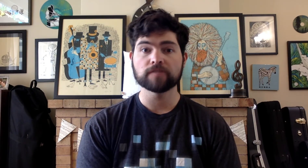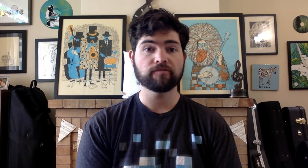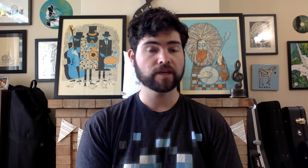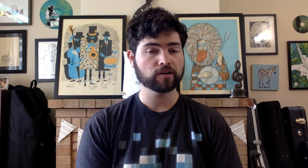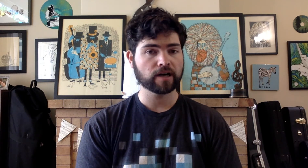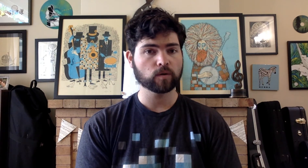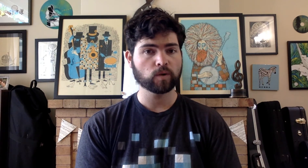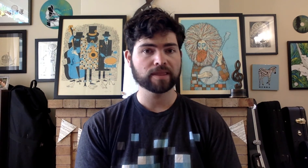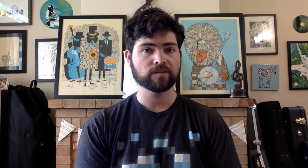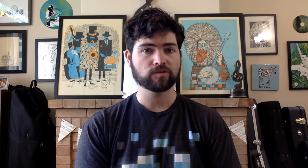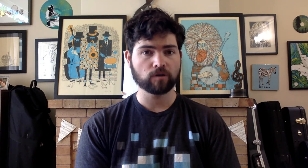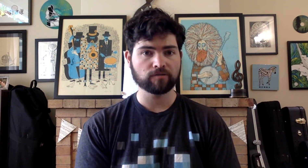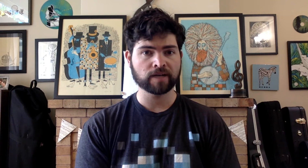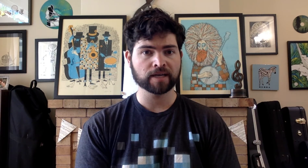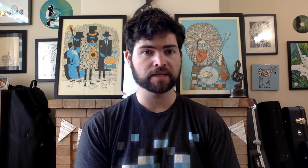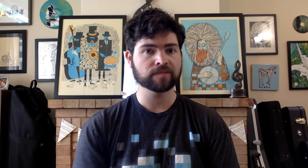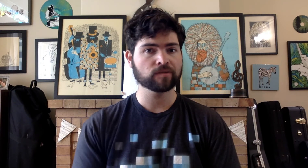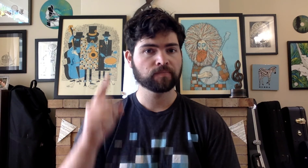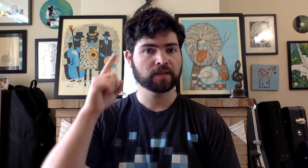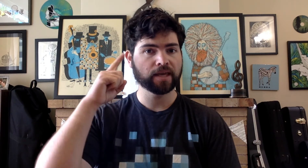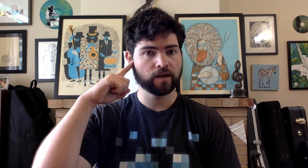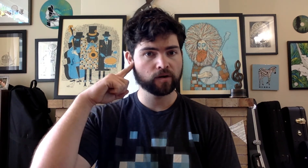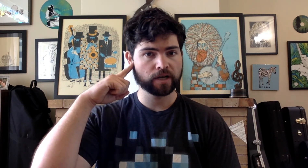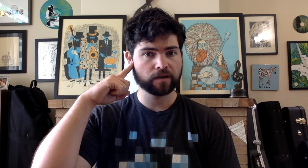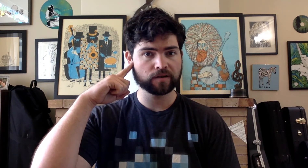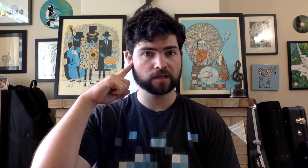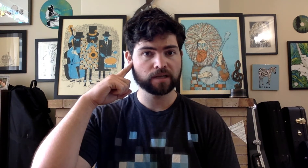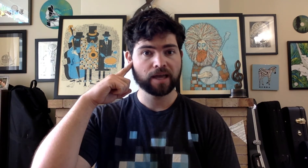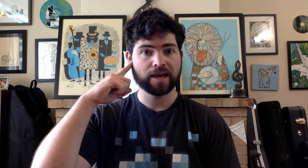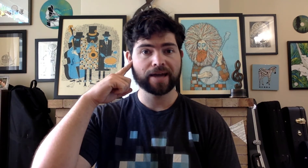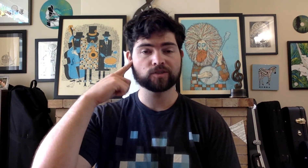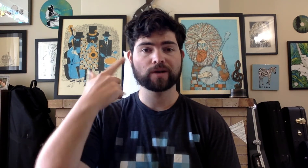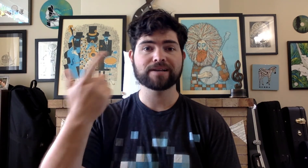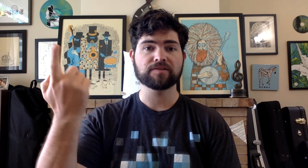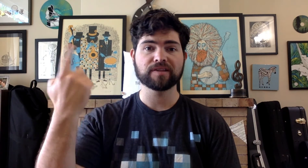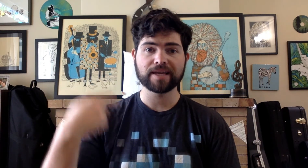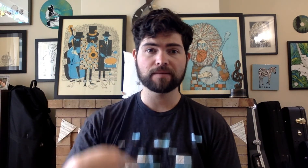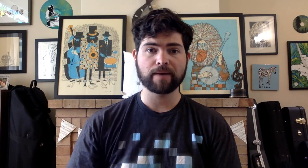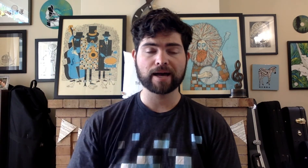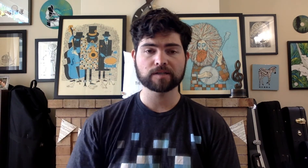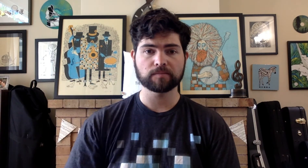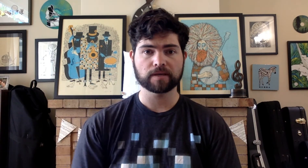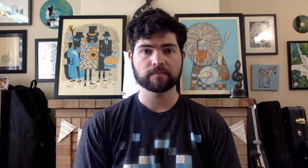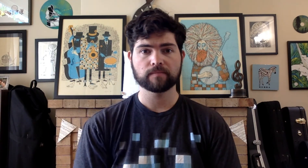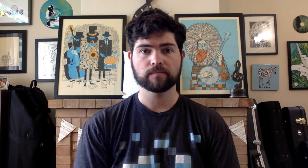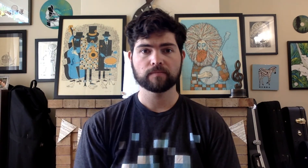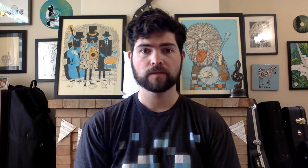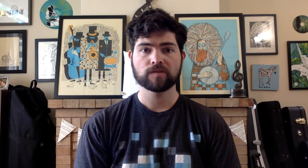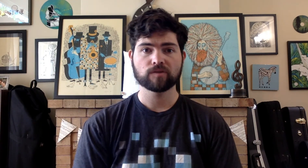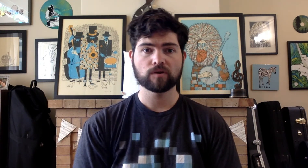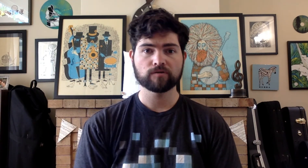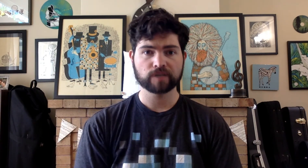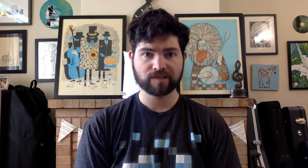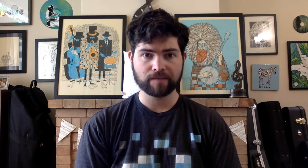figure out what the solfa is inner hear it and try to sing it back to me so for example